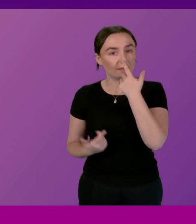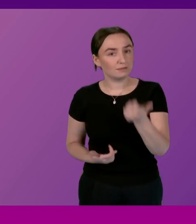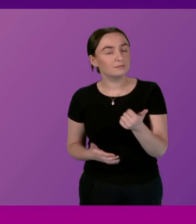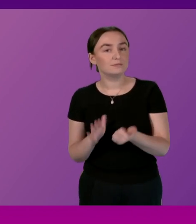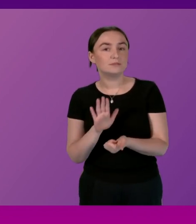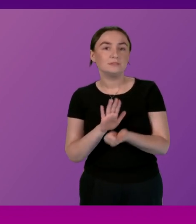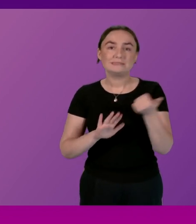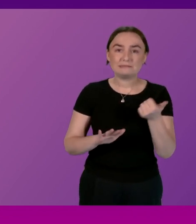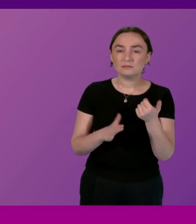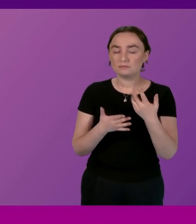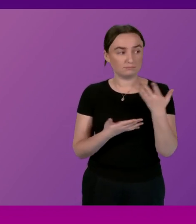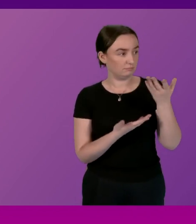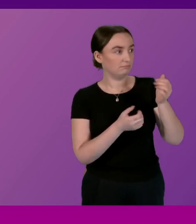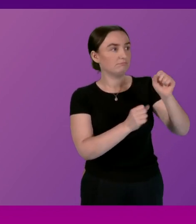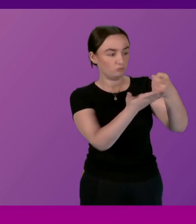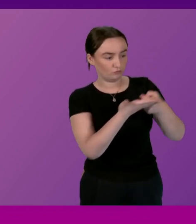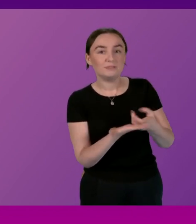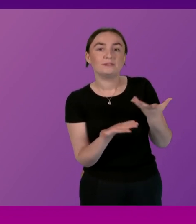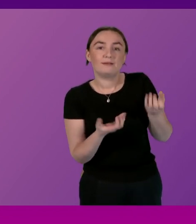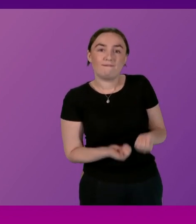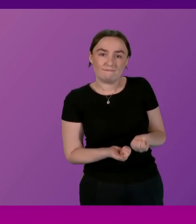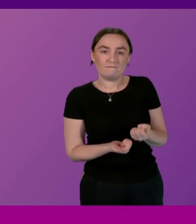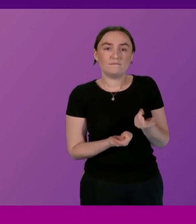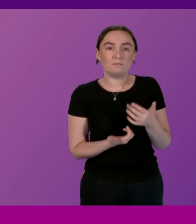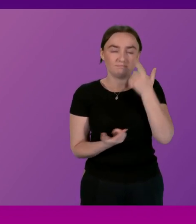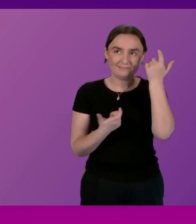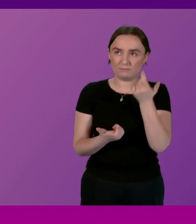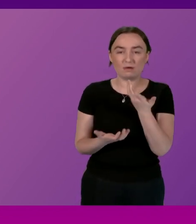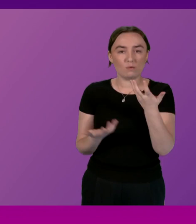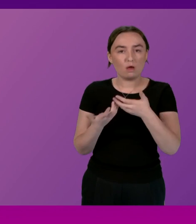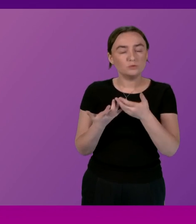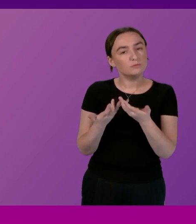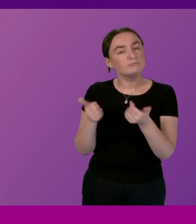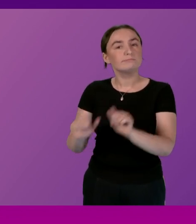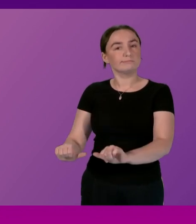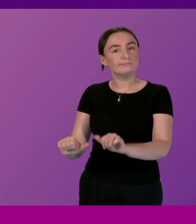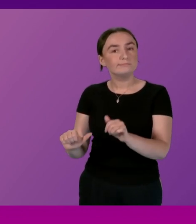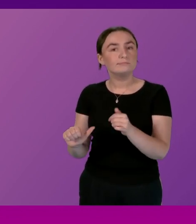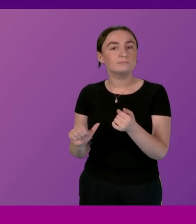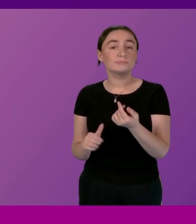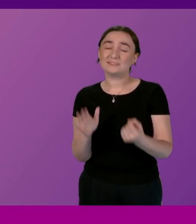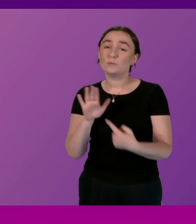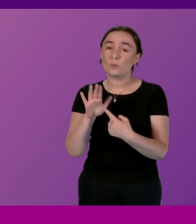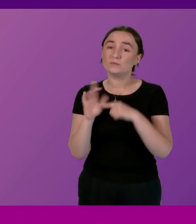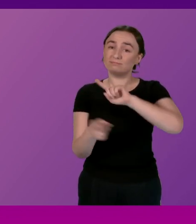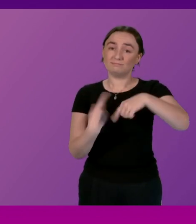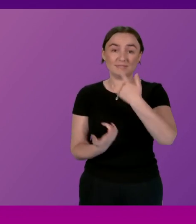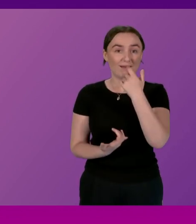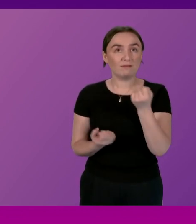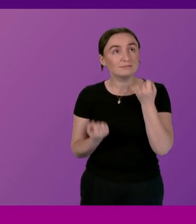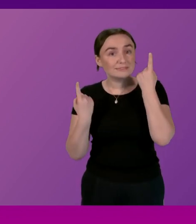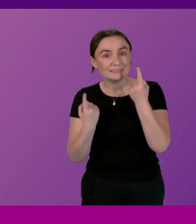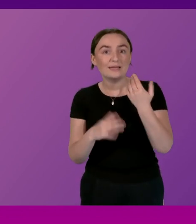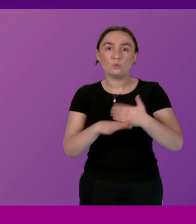number of the recommendations in James Withers review in relation to skills because that is clearly going to be important for us to understand the workforce